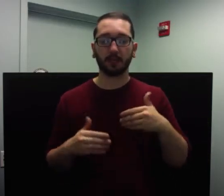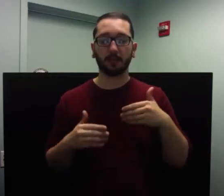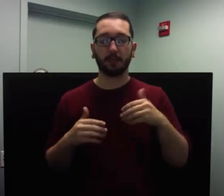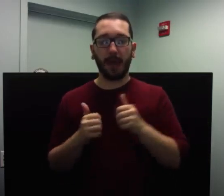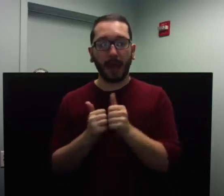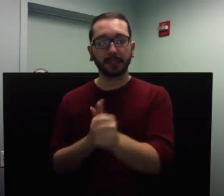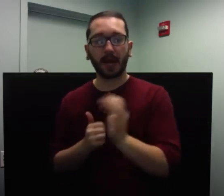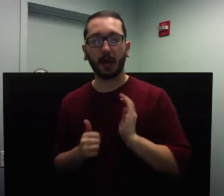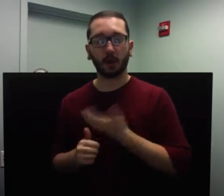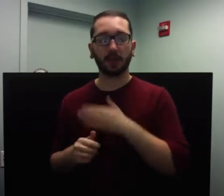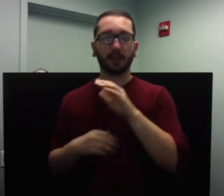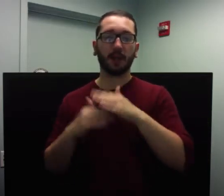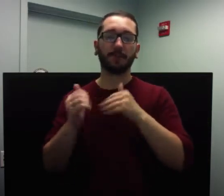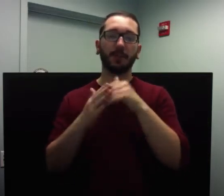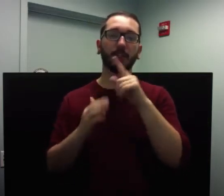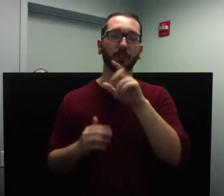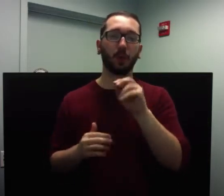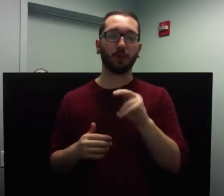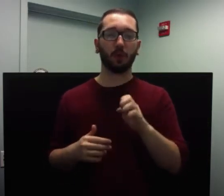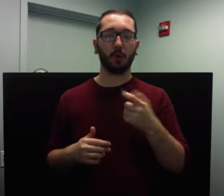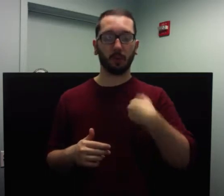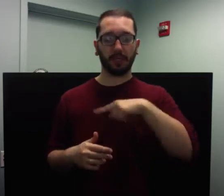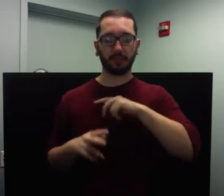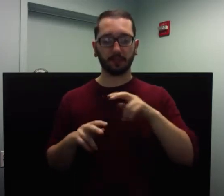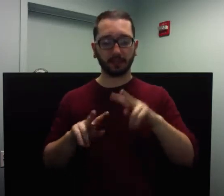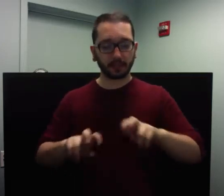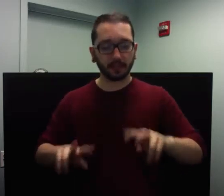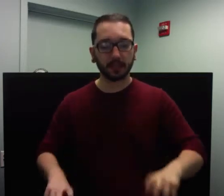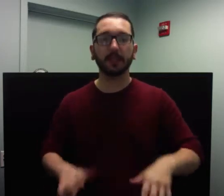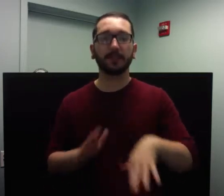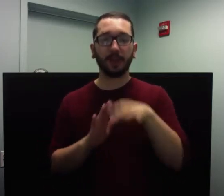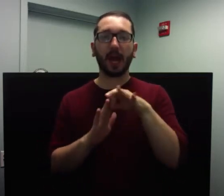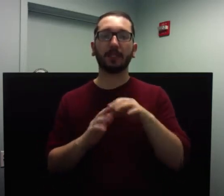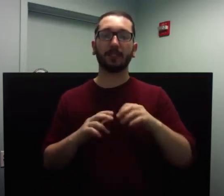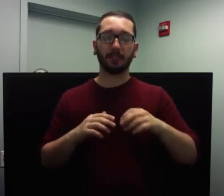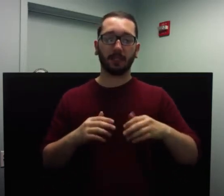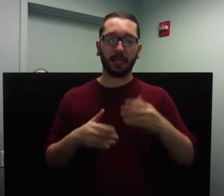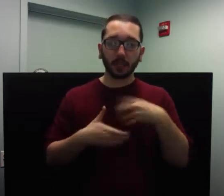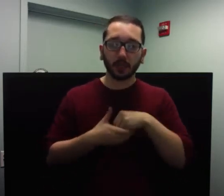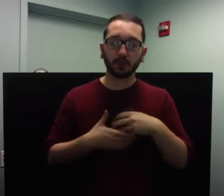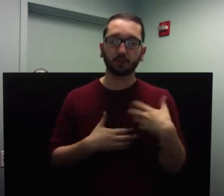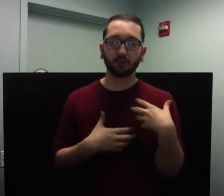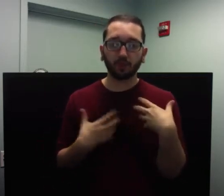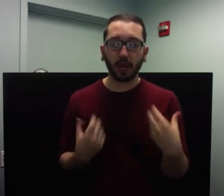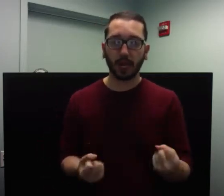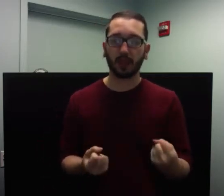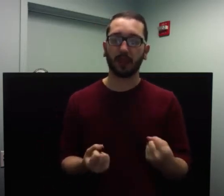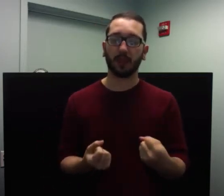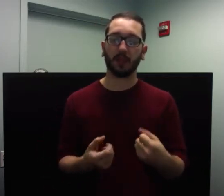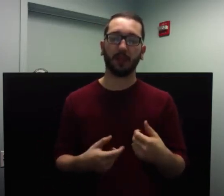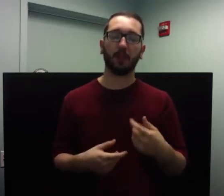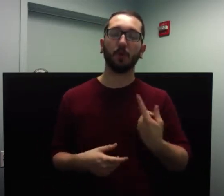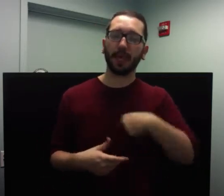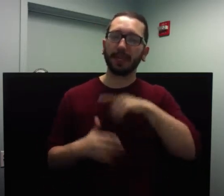We discover inner strength and abilities. We learn to expect bigger and better things from ourselves.